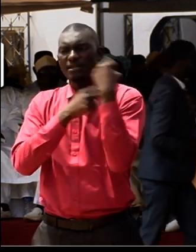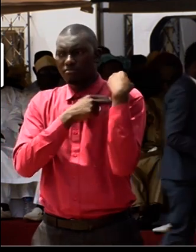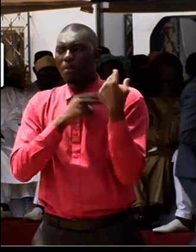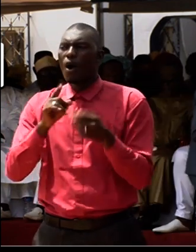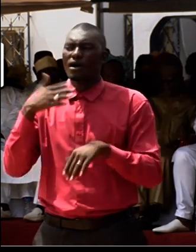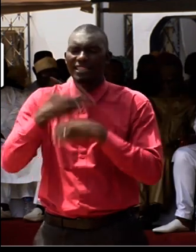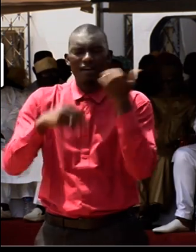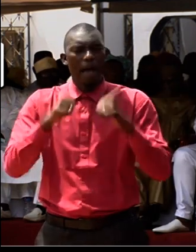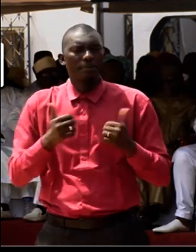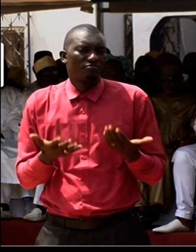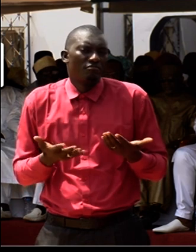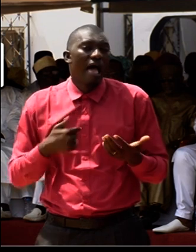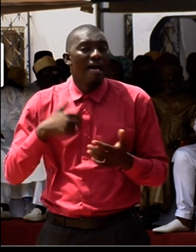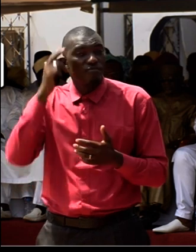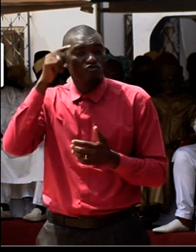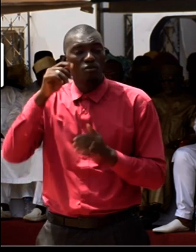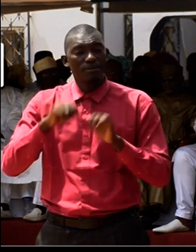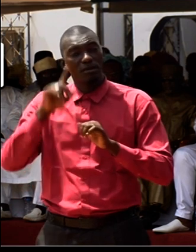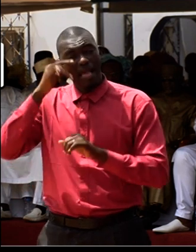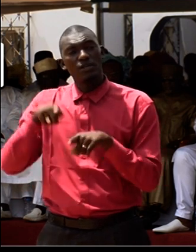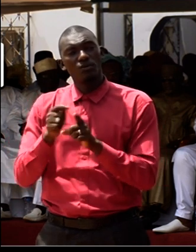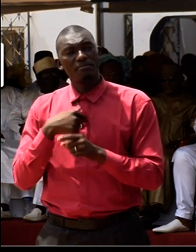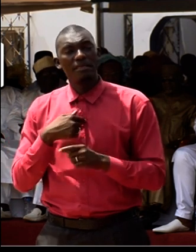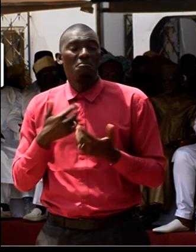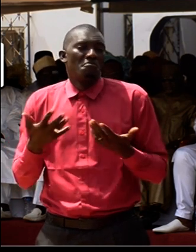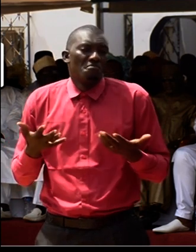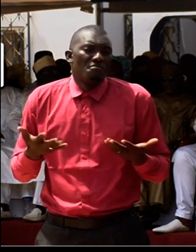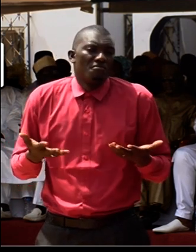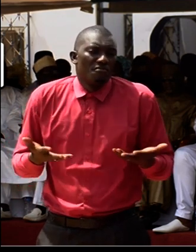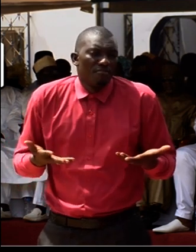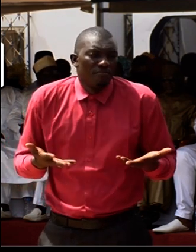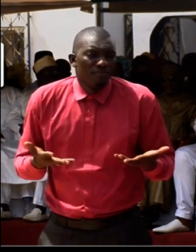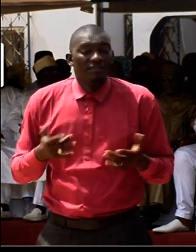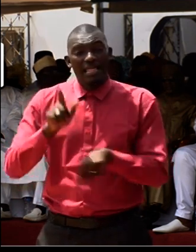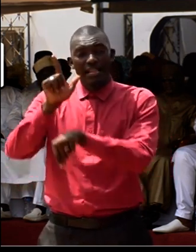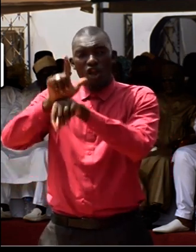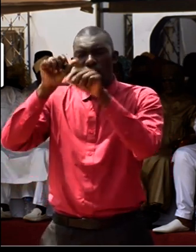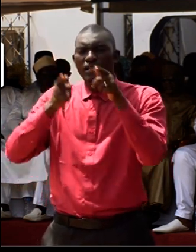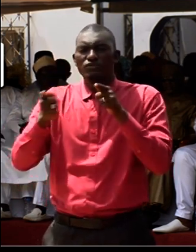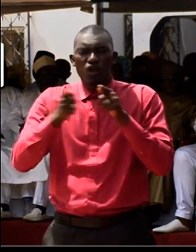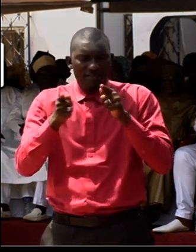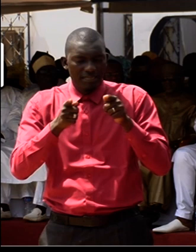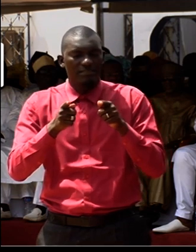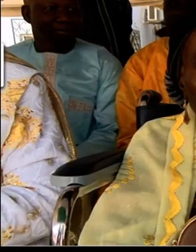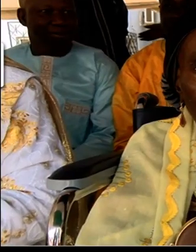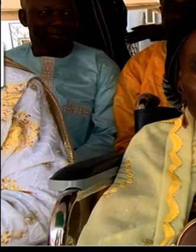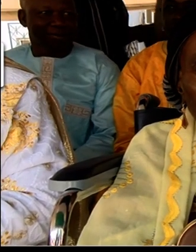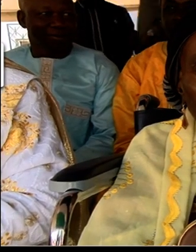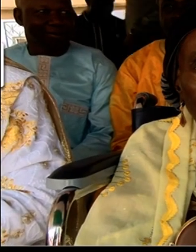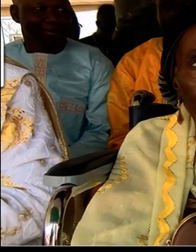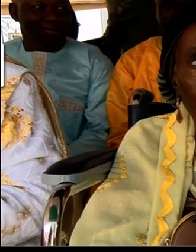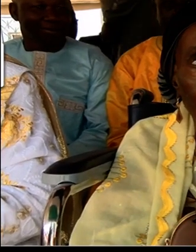taken shape. And I'm sure you will agree with me as well that the local governance reforms